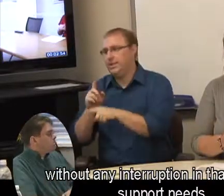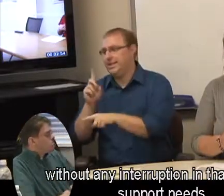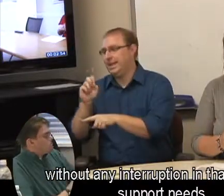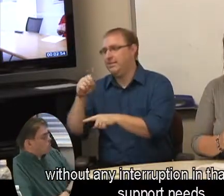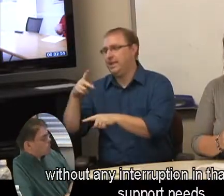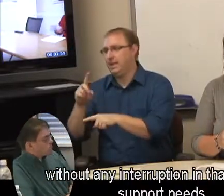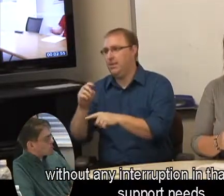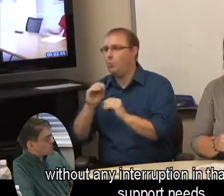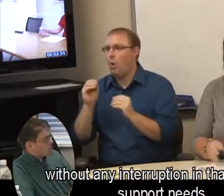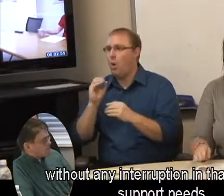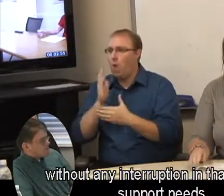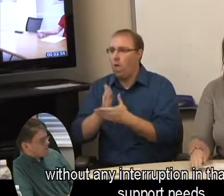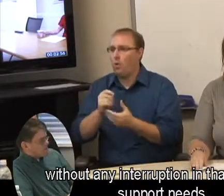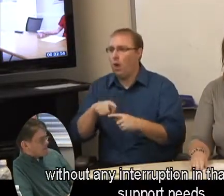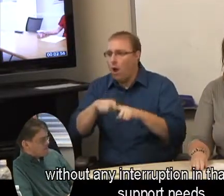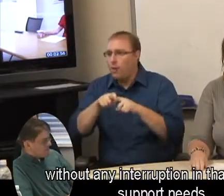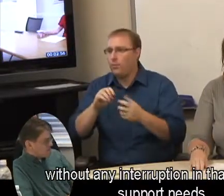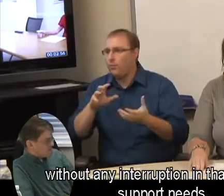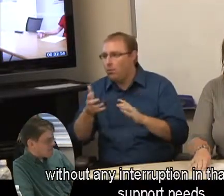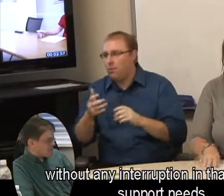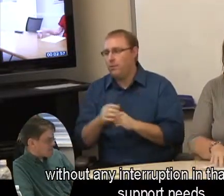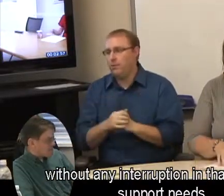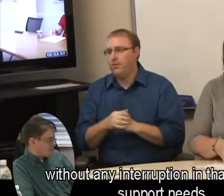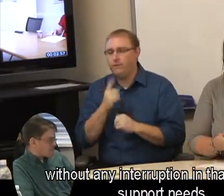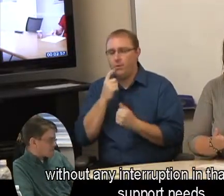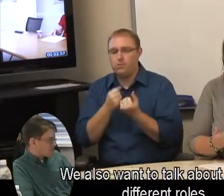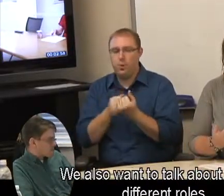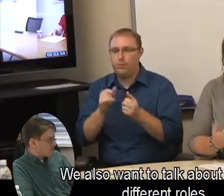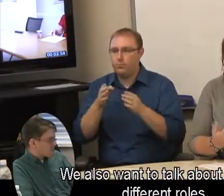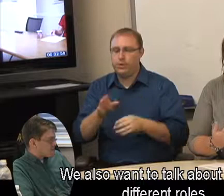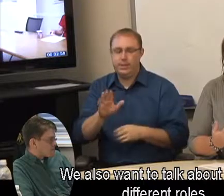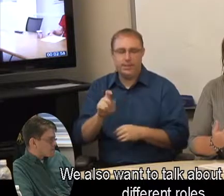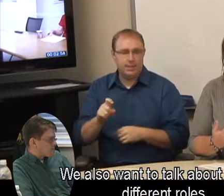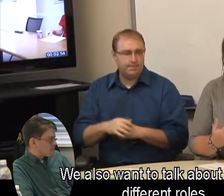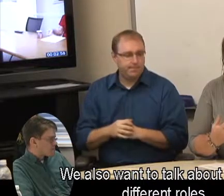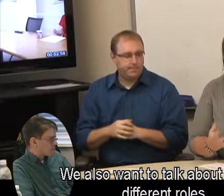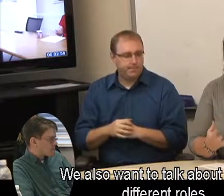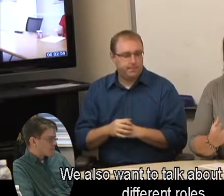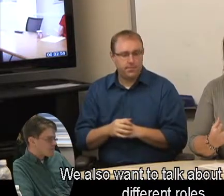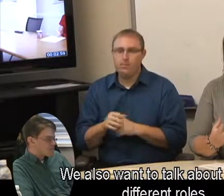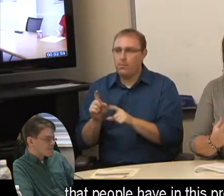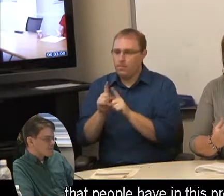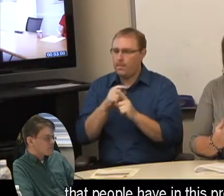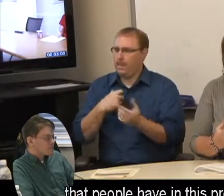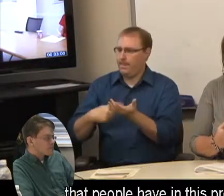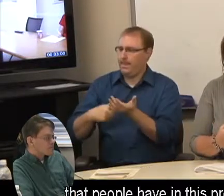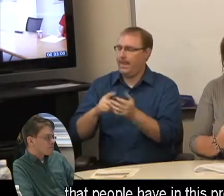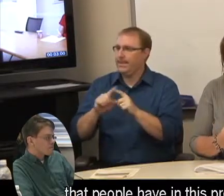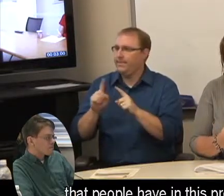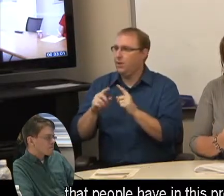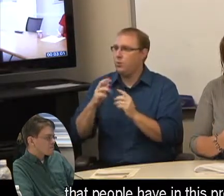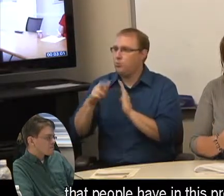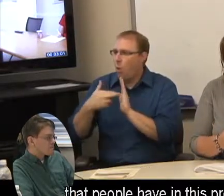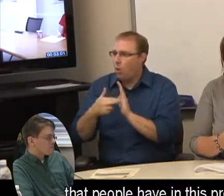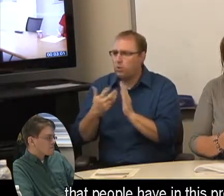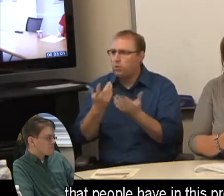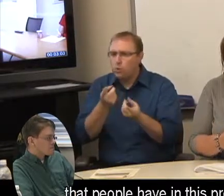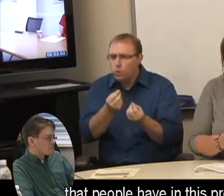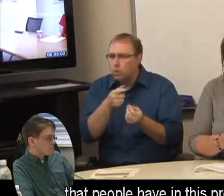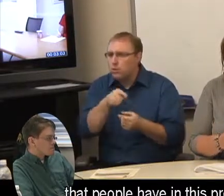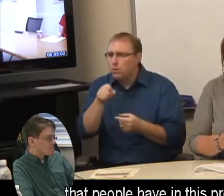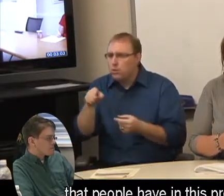interruption in that person's support needs. We also want to talk about just the different roles that people have in this program.